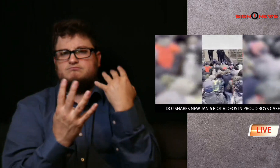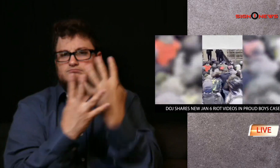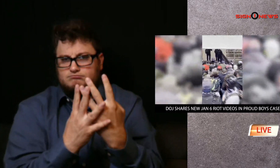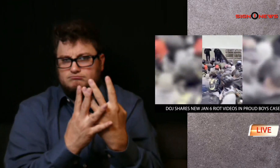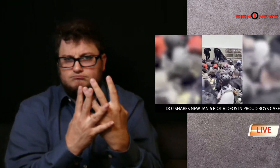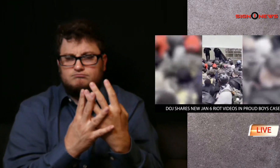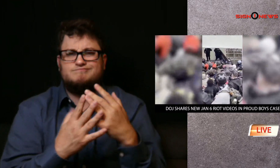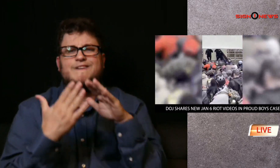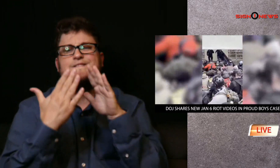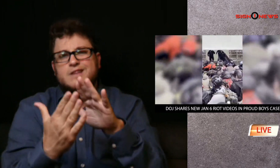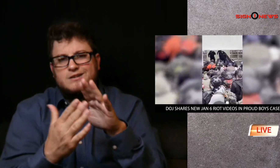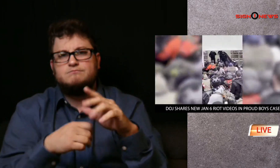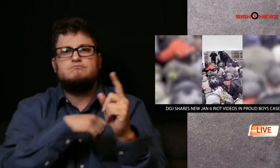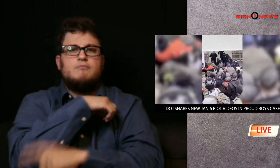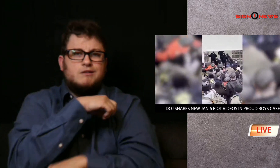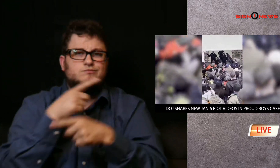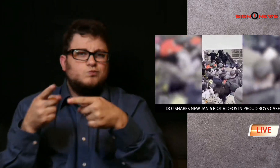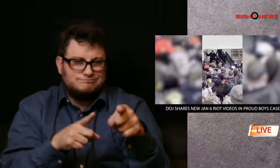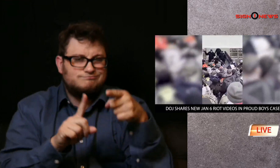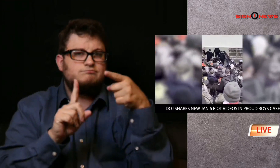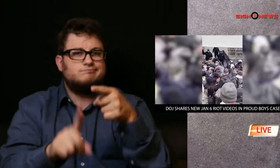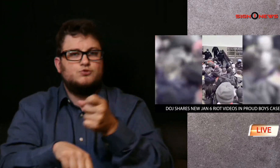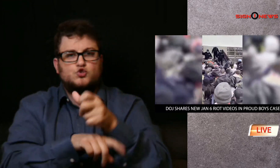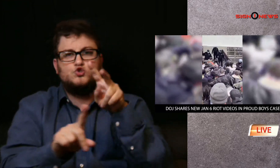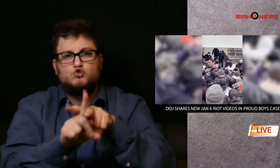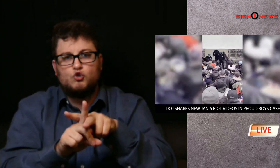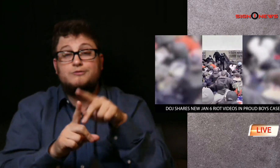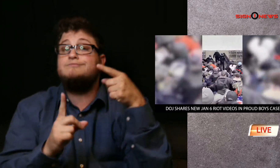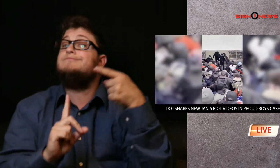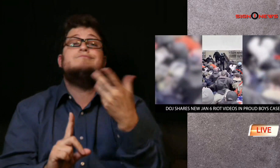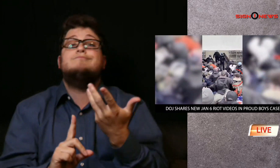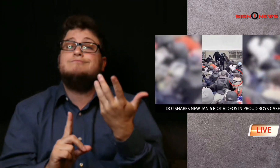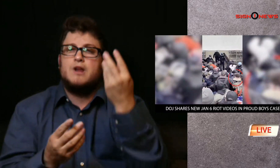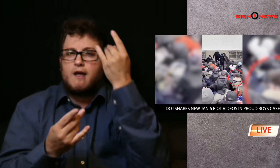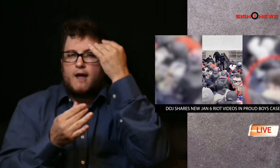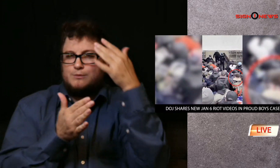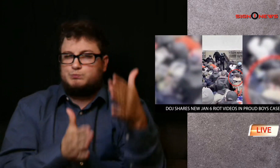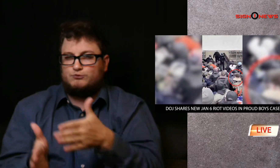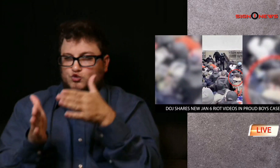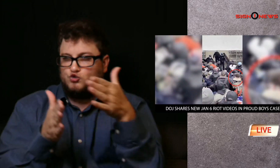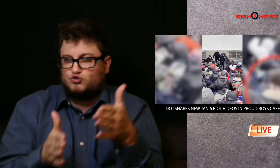Donahoe is currently in jail facing conspiracy and other charges.